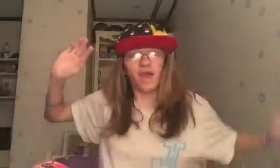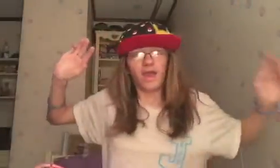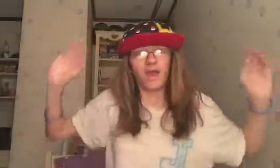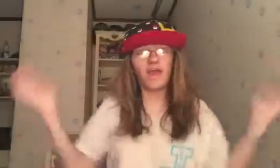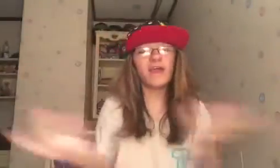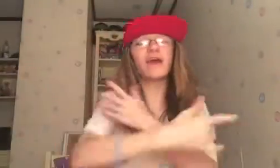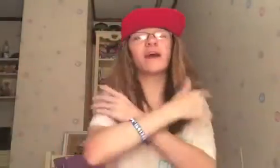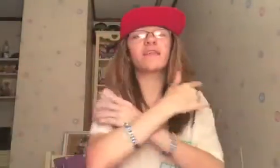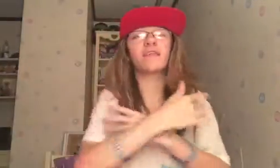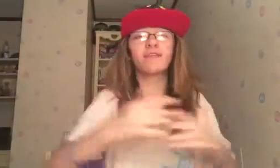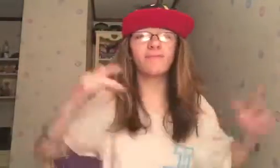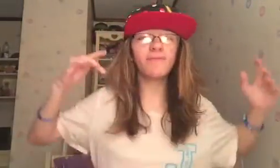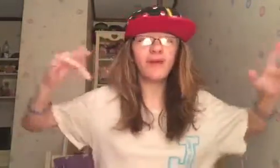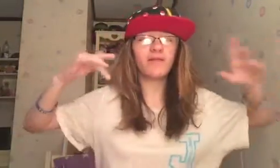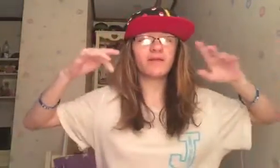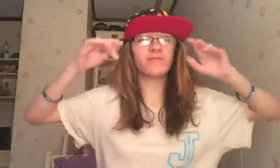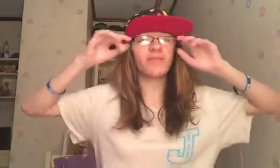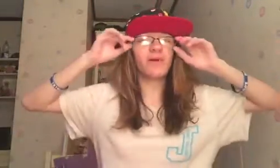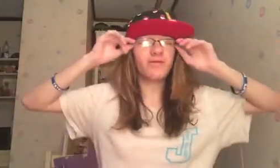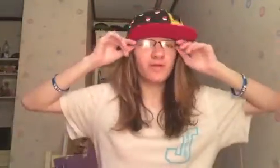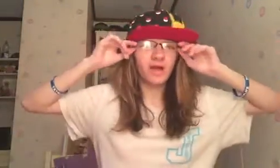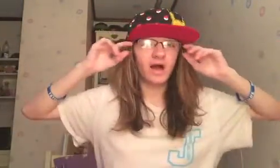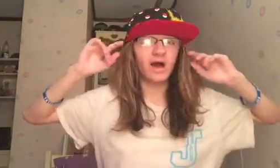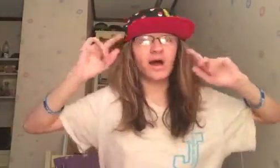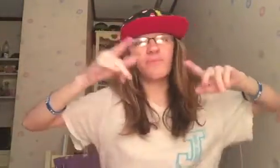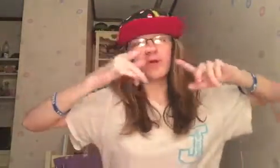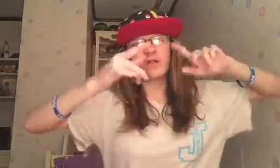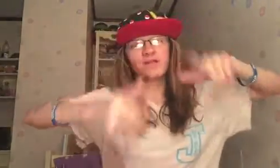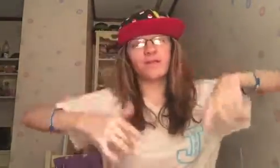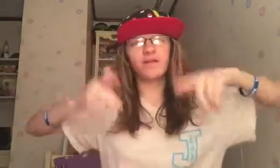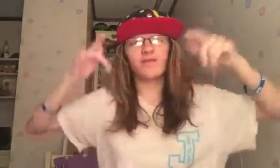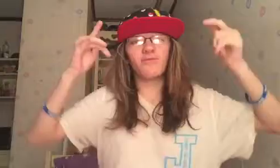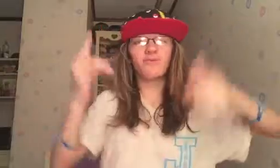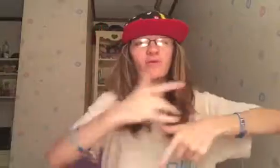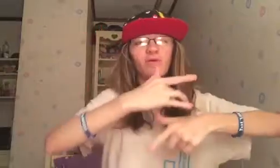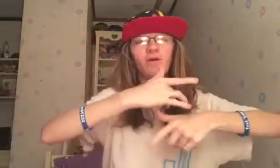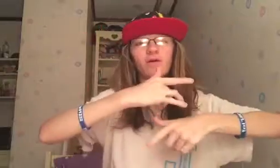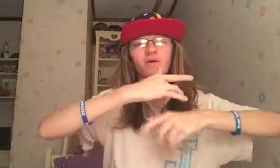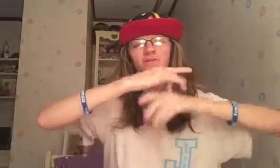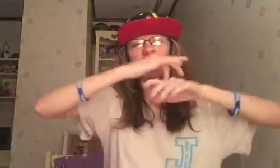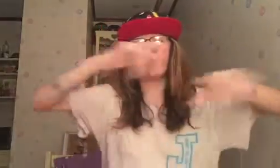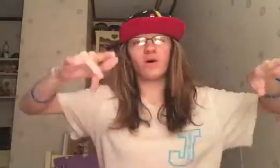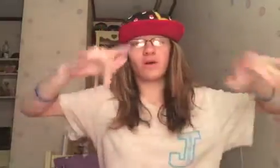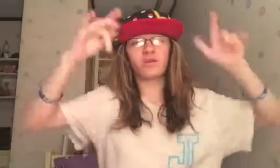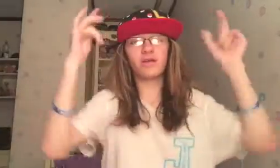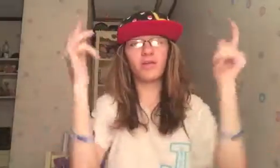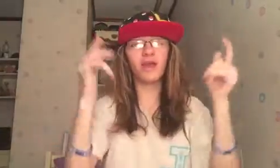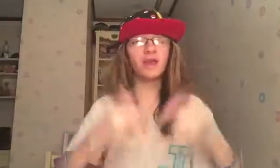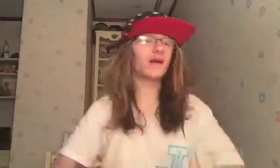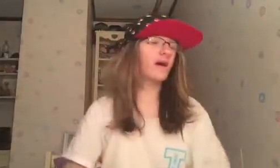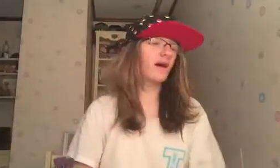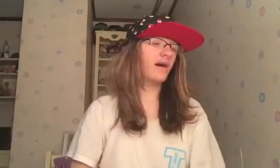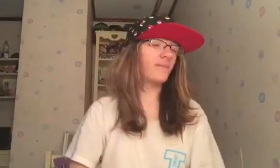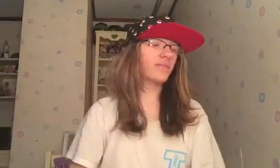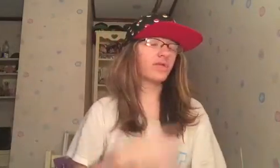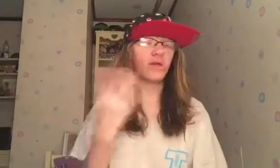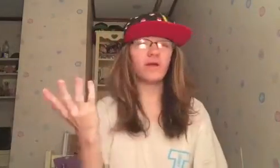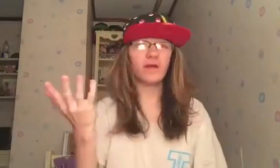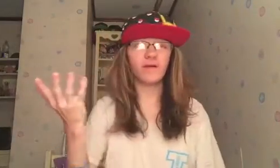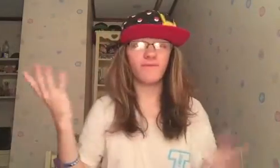Hey guys, it's me Alex with another updated video for you all today. Um, sorry I'm